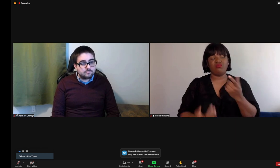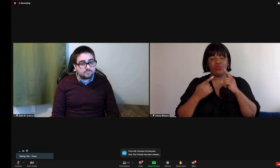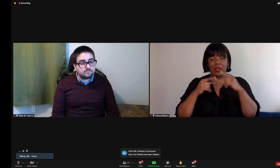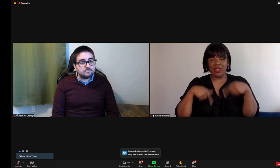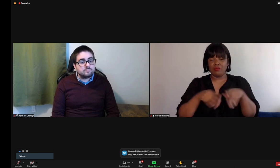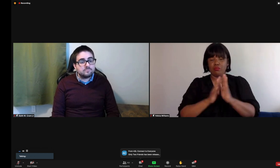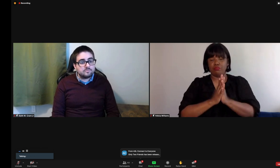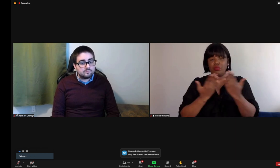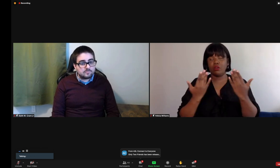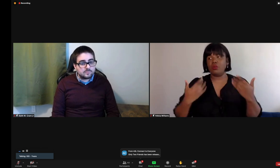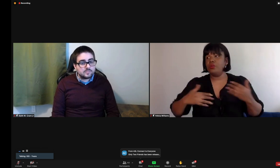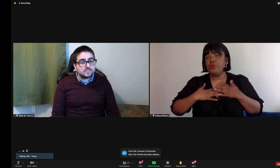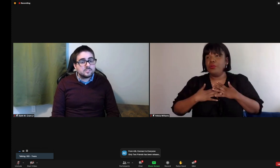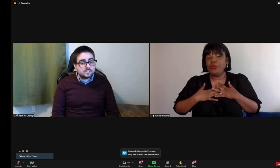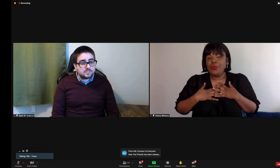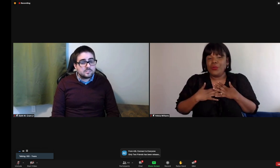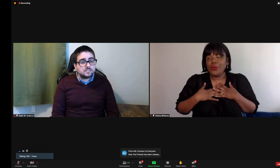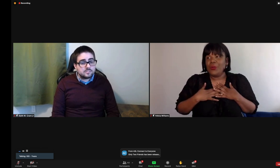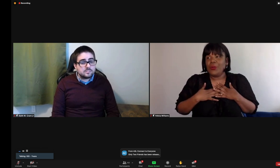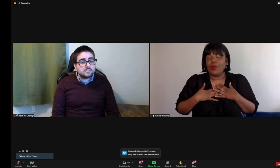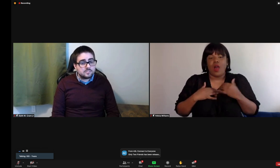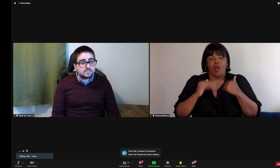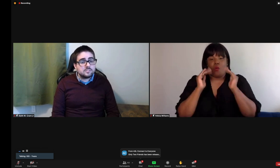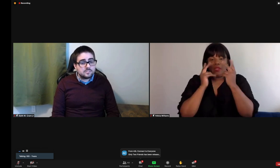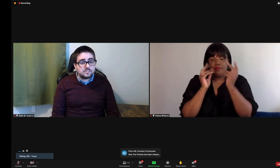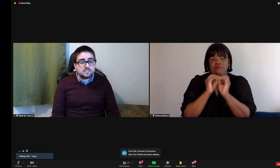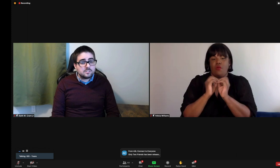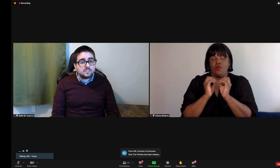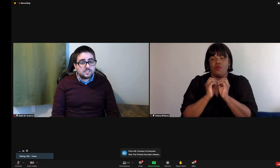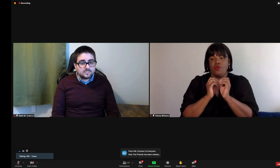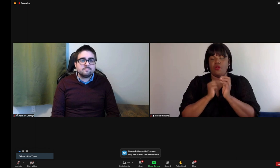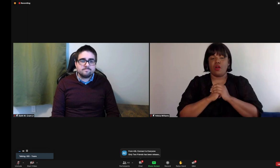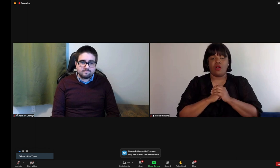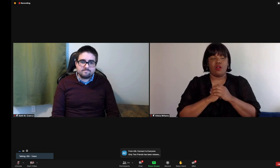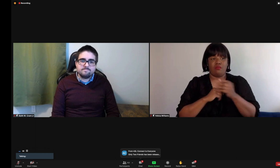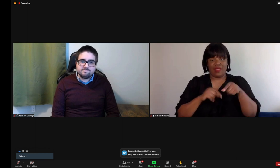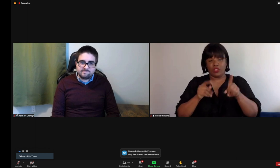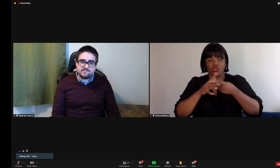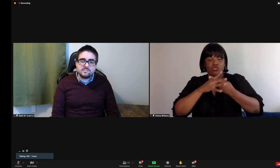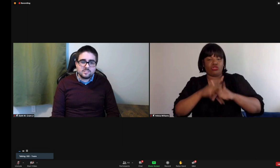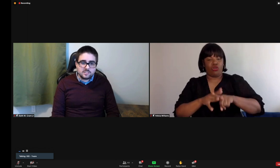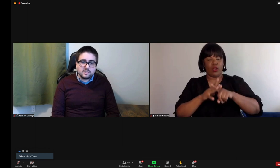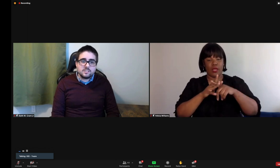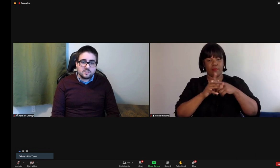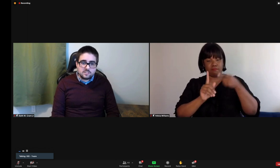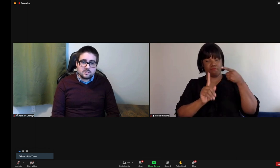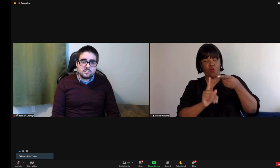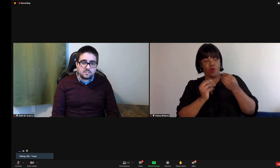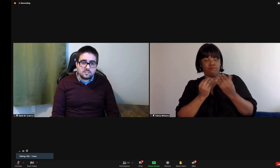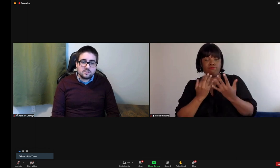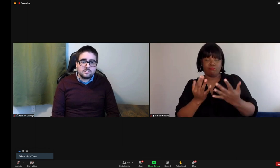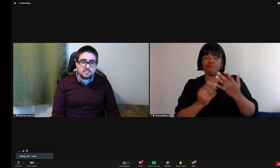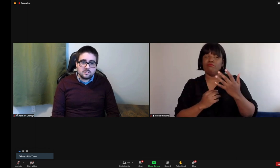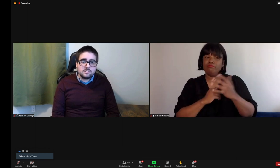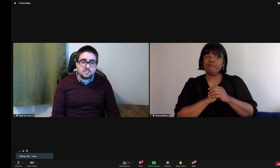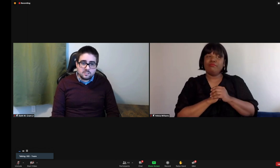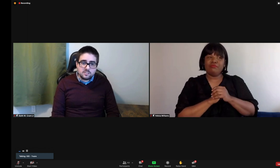In a nutshell, this whole experience is awesome. I mean, the book was phenomenal, and I truly hope to see more of this. I think this is really